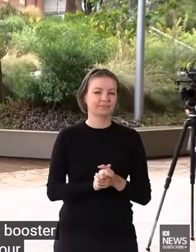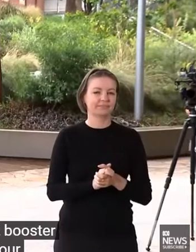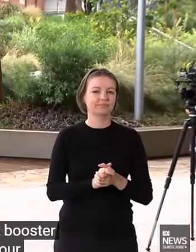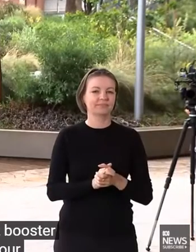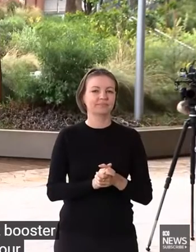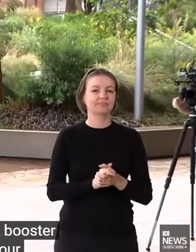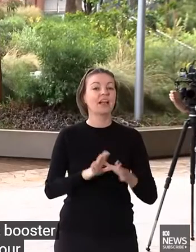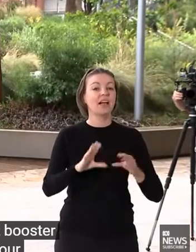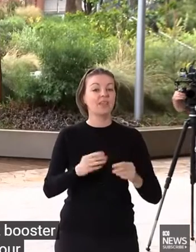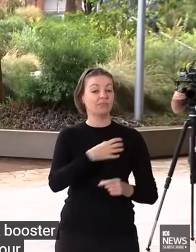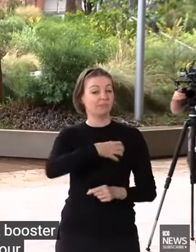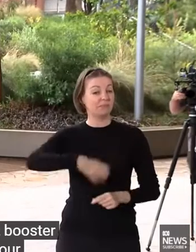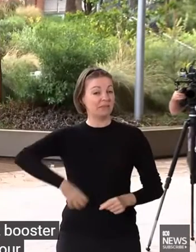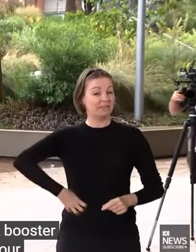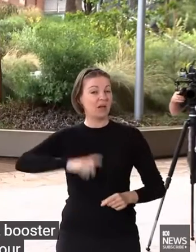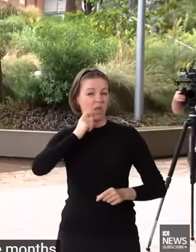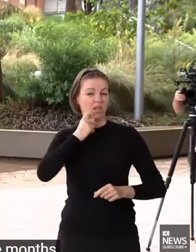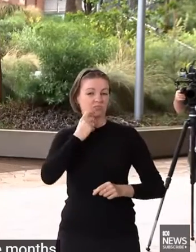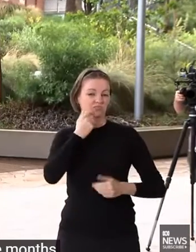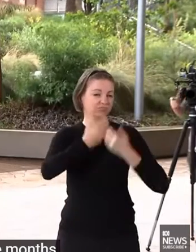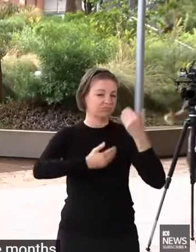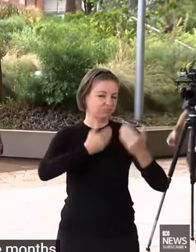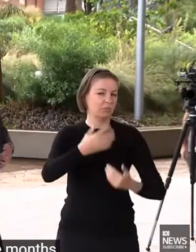will provide some further health messages.